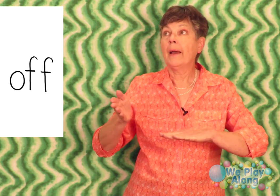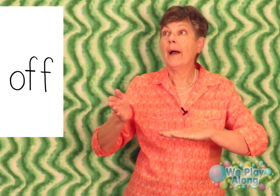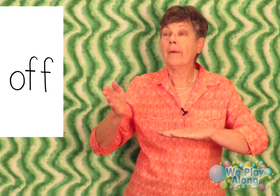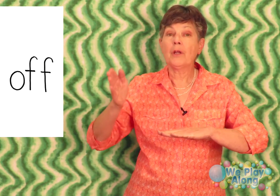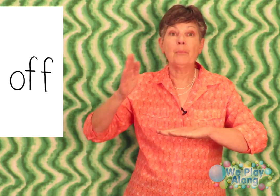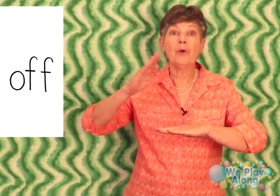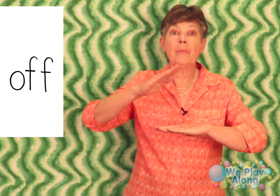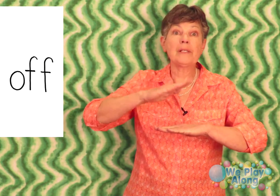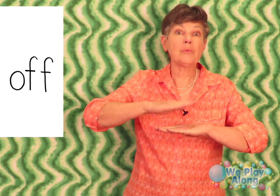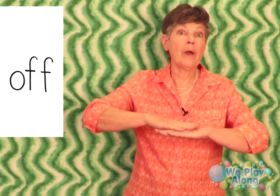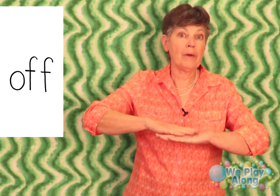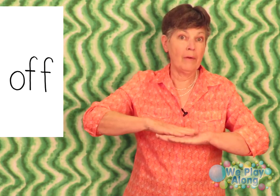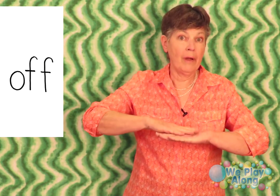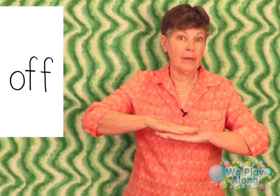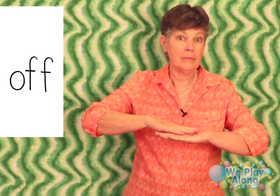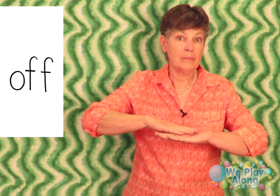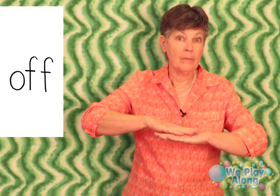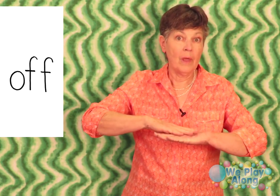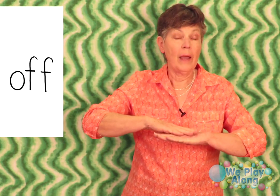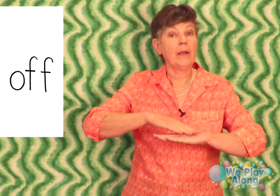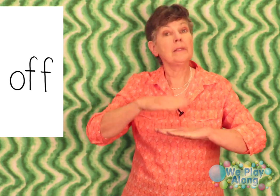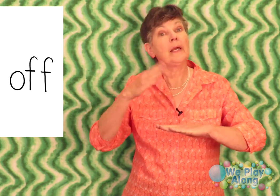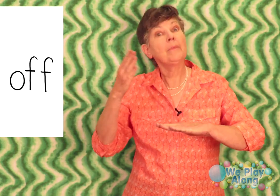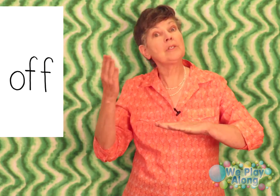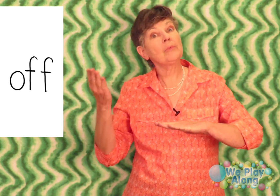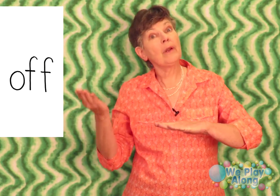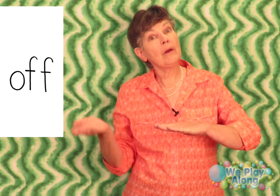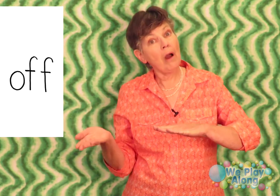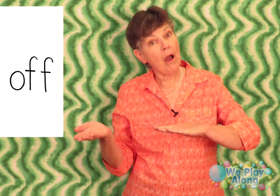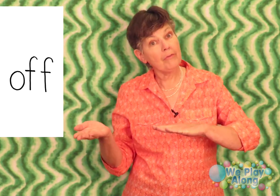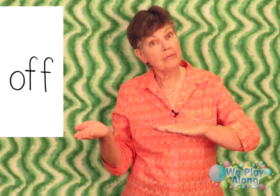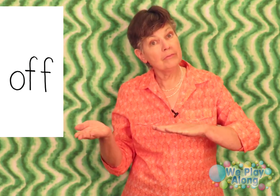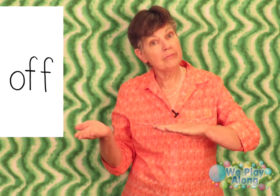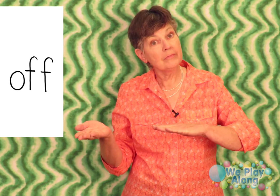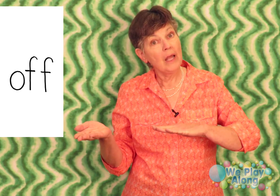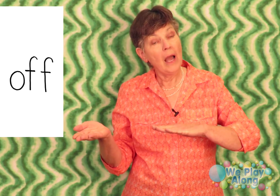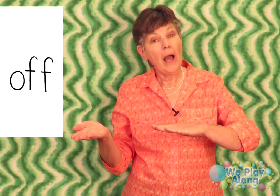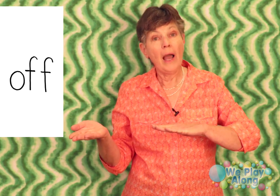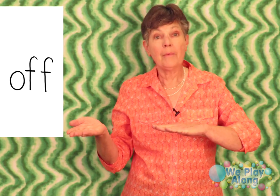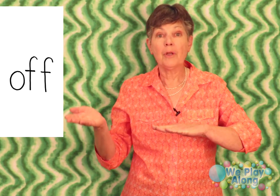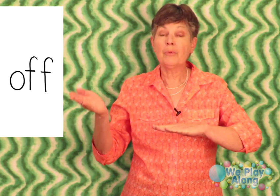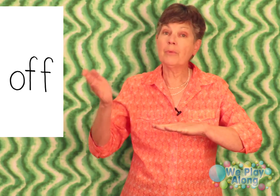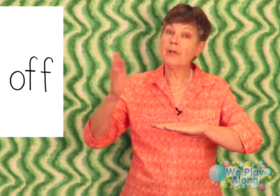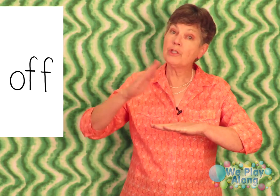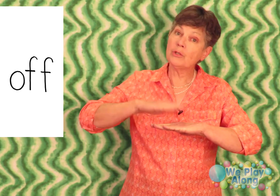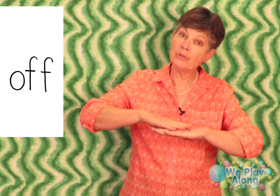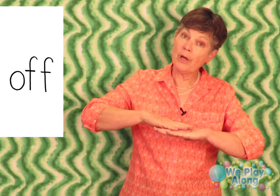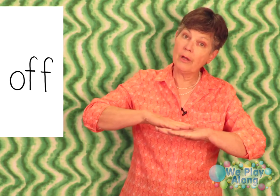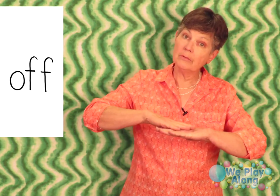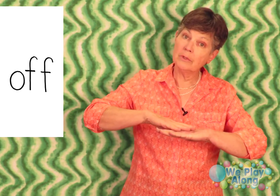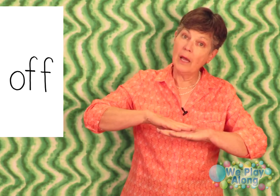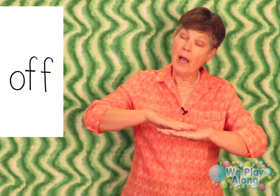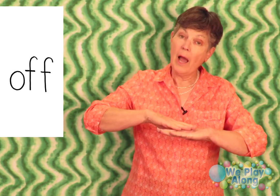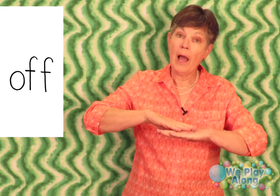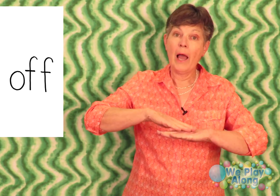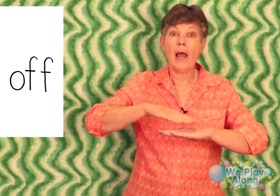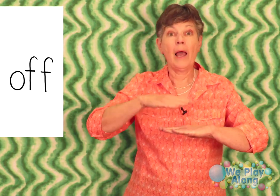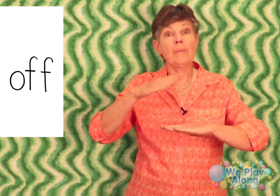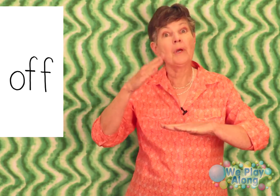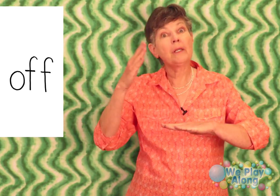I'm going to put my sweater on I'm going to take my sweater off I'm going to put my shoes on I'm going